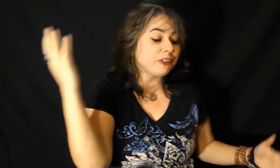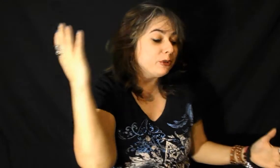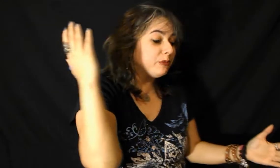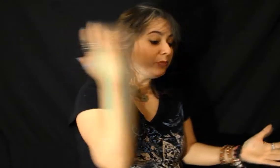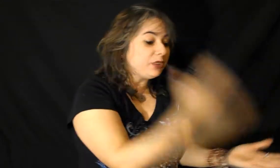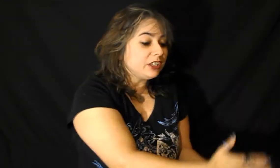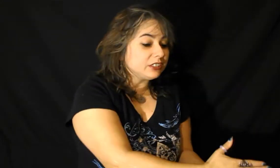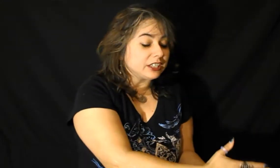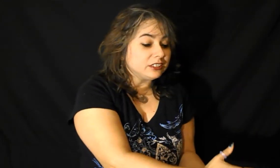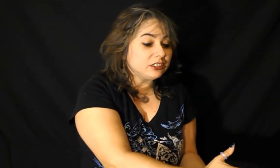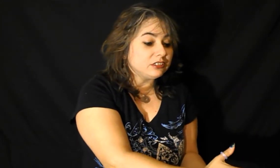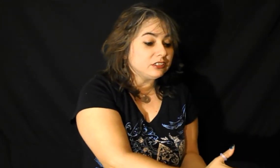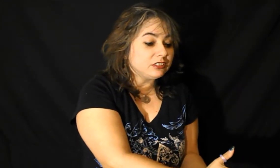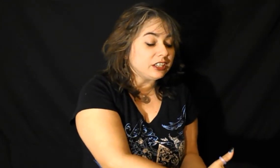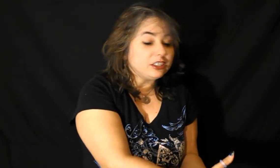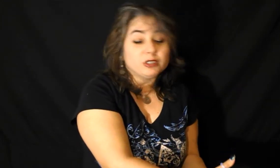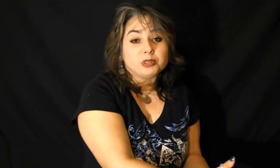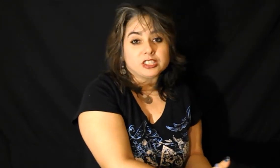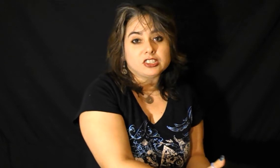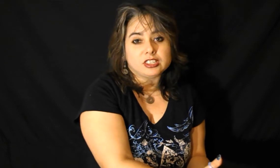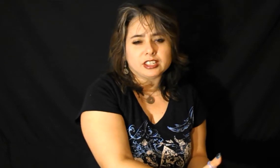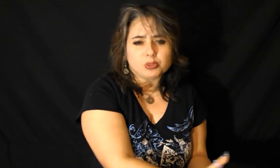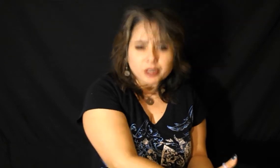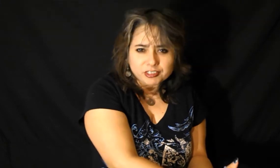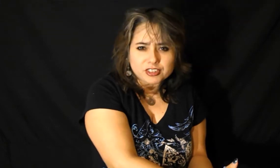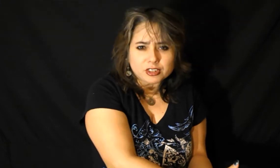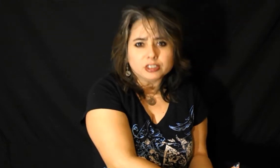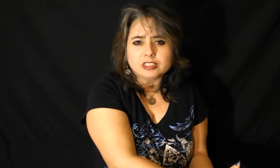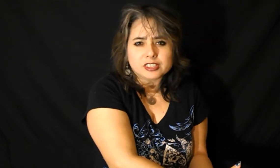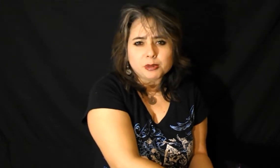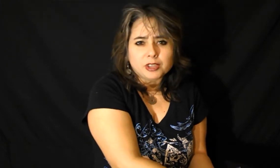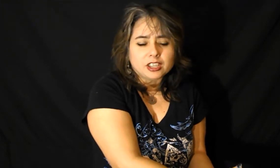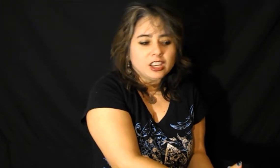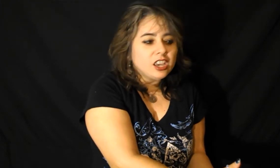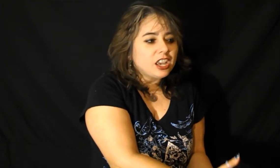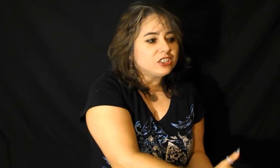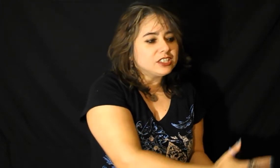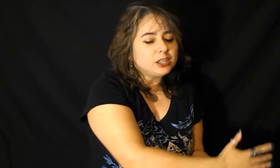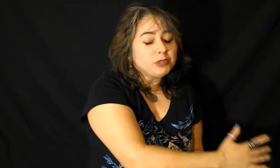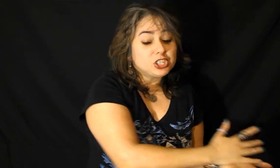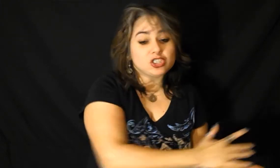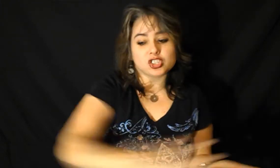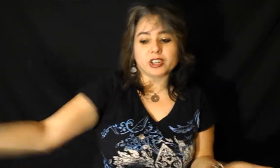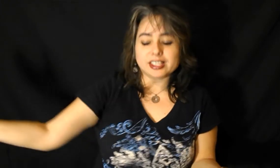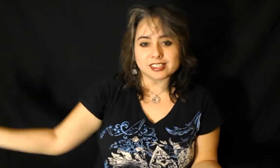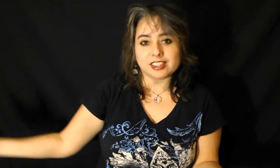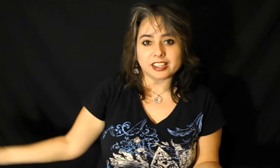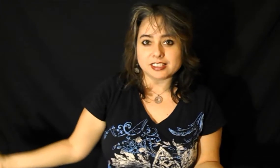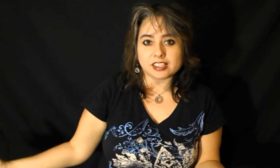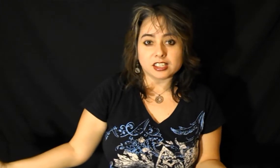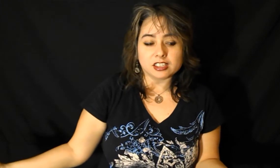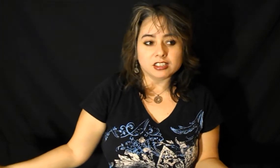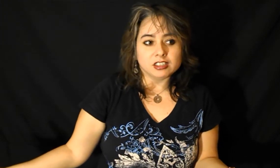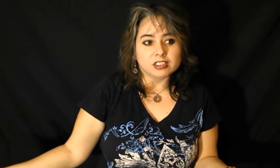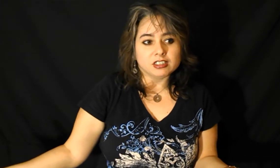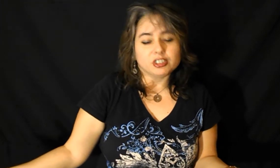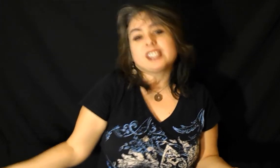from being like a little I don't know what is she like 12 years old or something and she's gonna be straight to 19 or